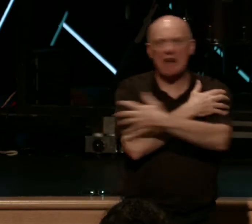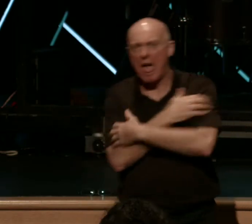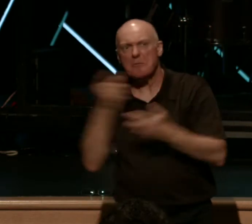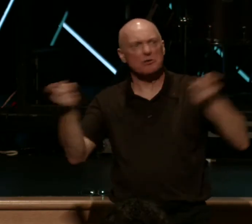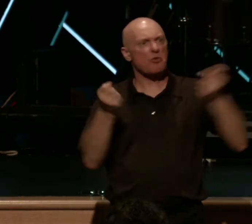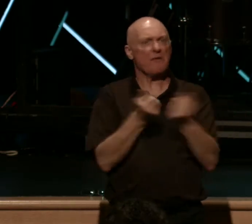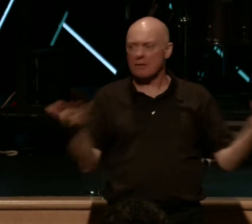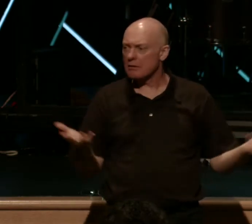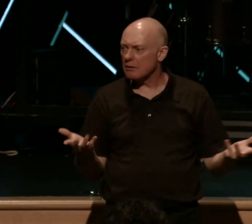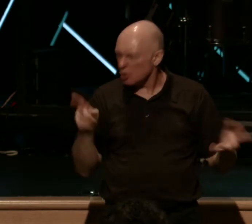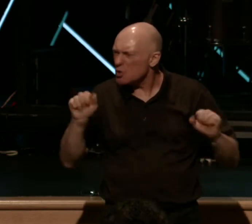trust him with your life?